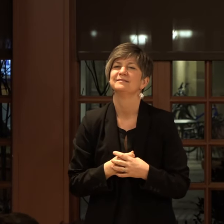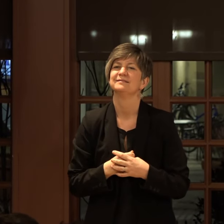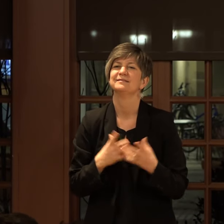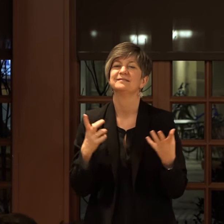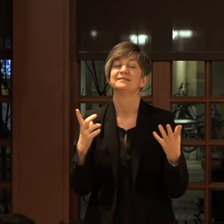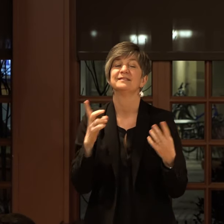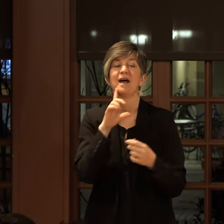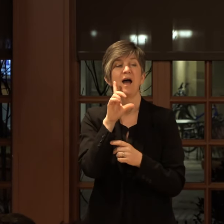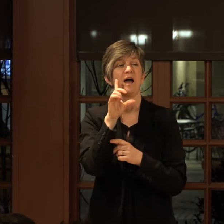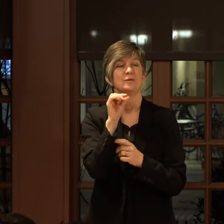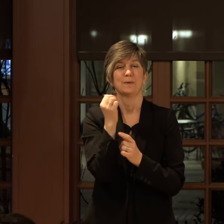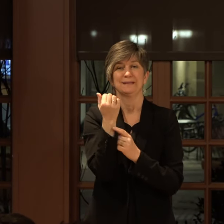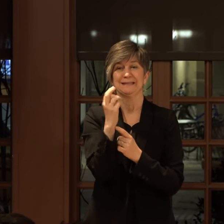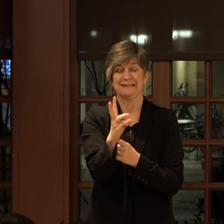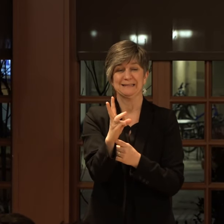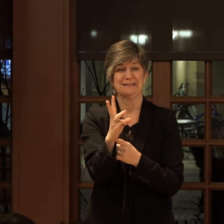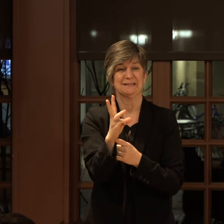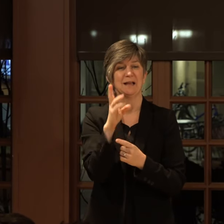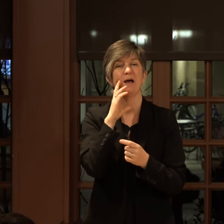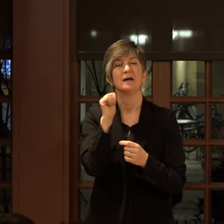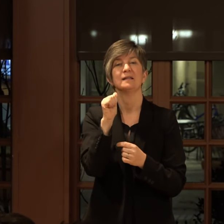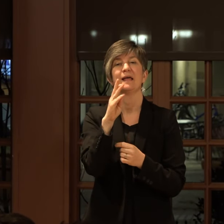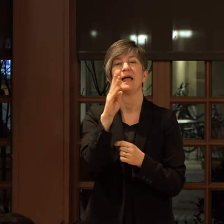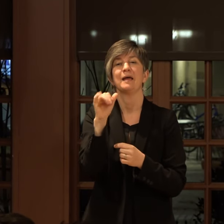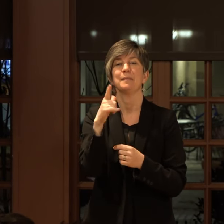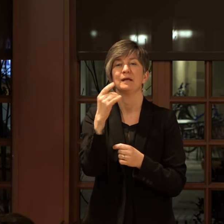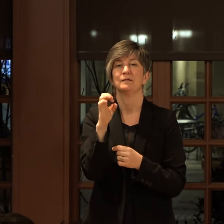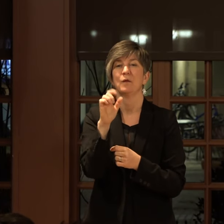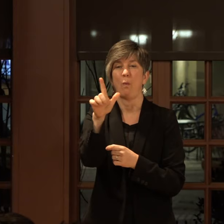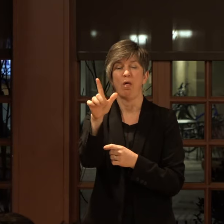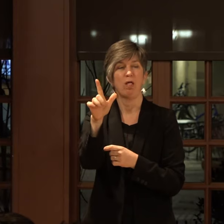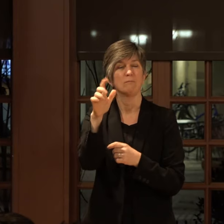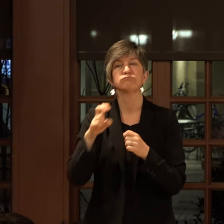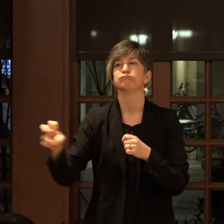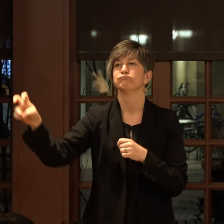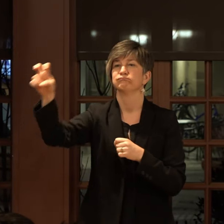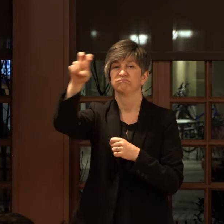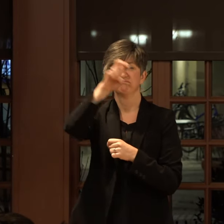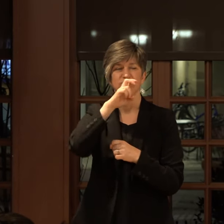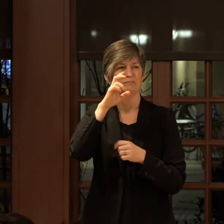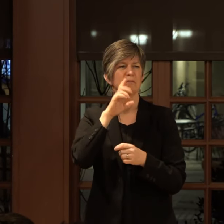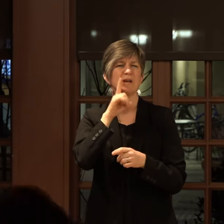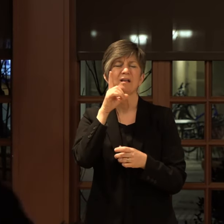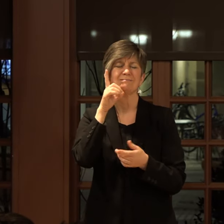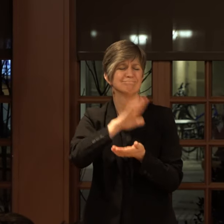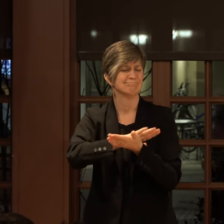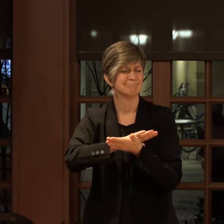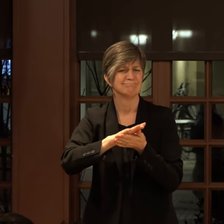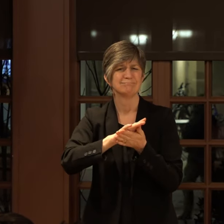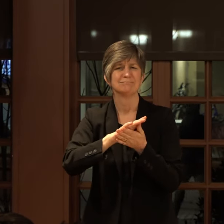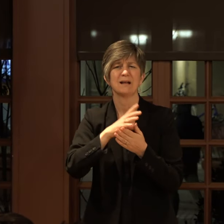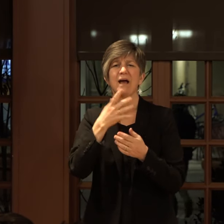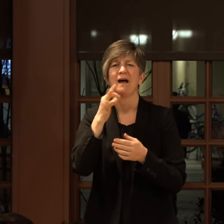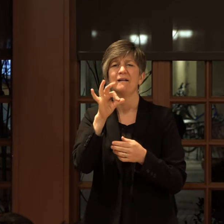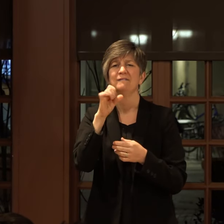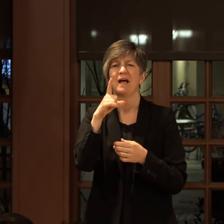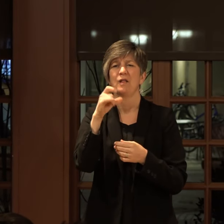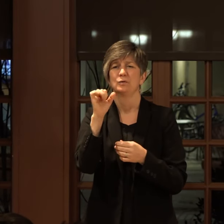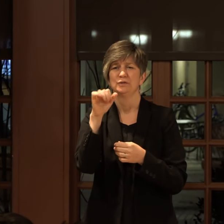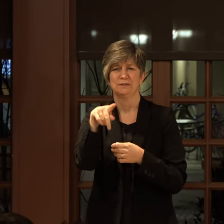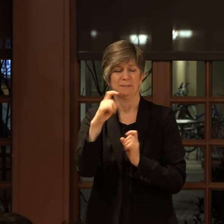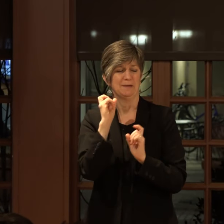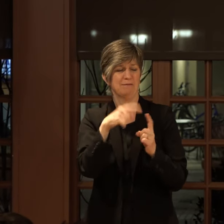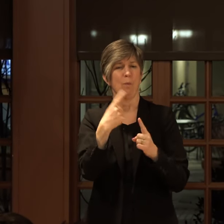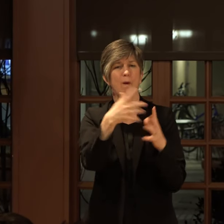So in 2016, I was abroad on the Amy Lowell, which is a very generous fellowship given to one